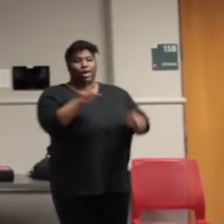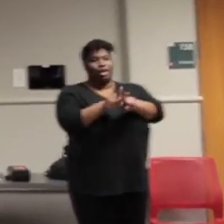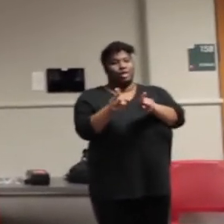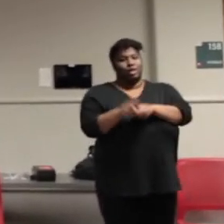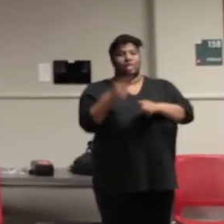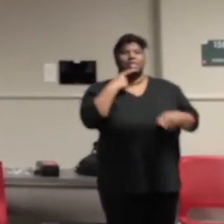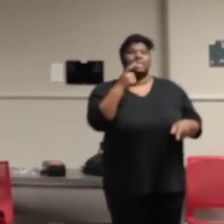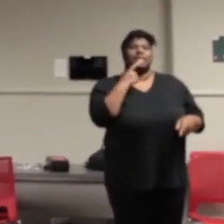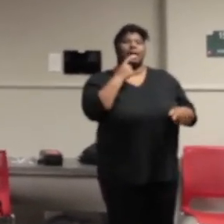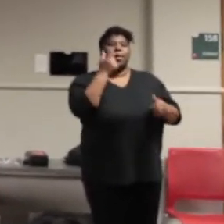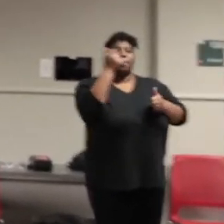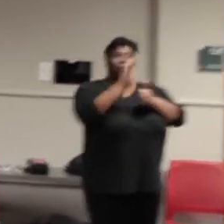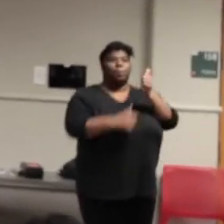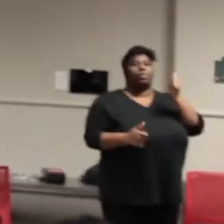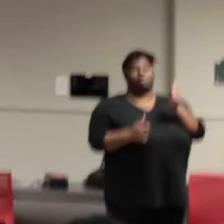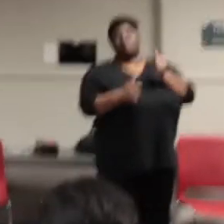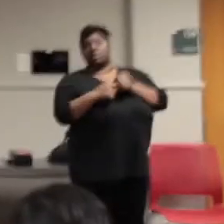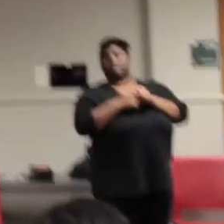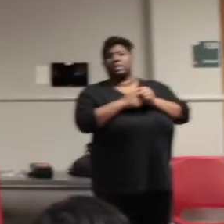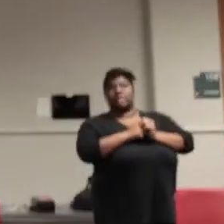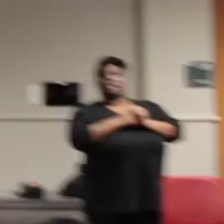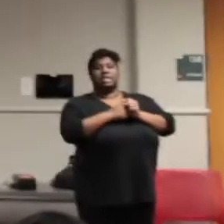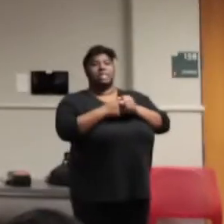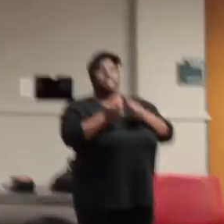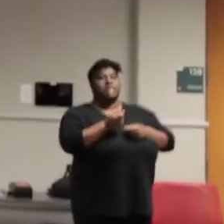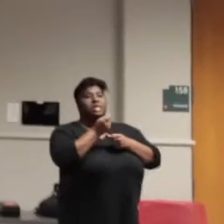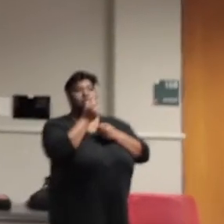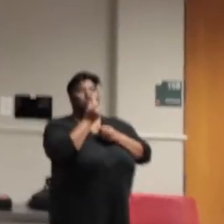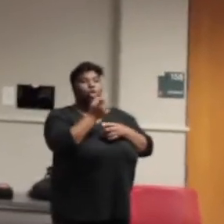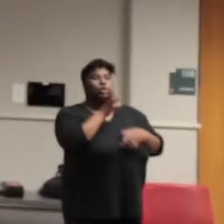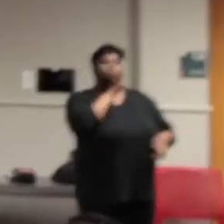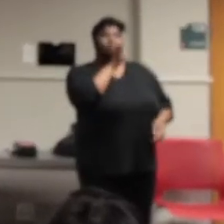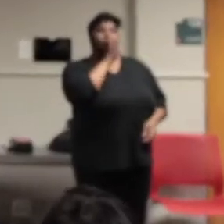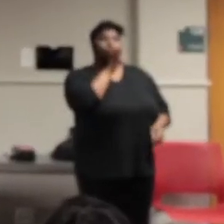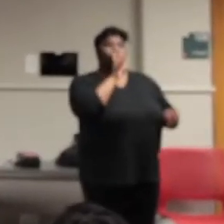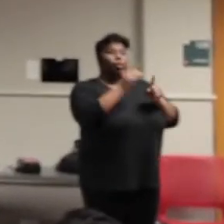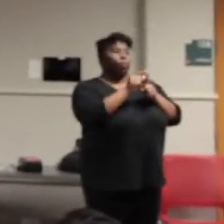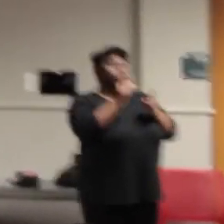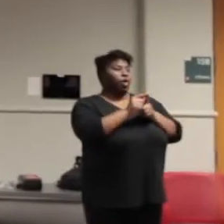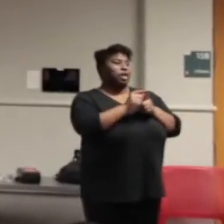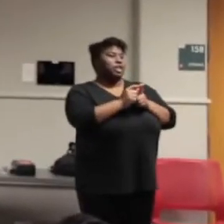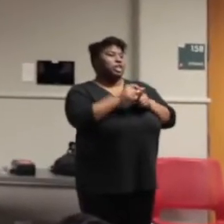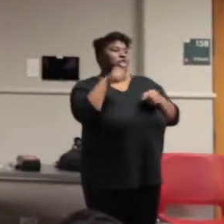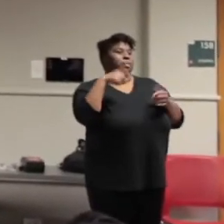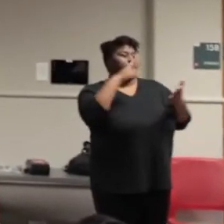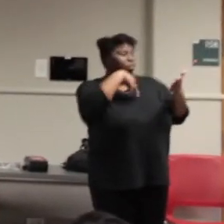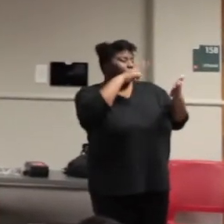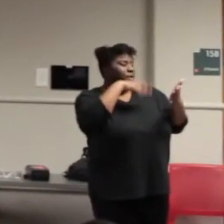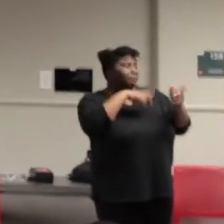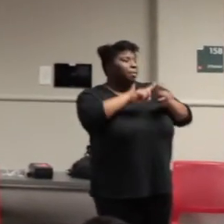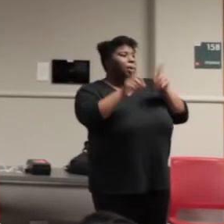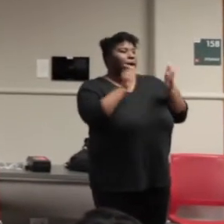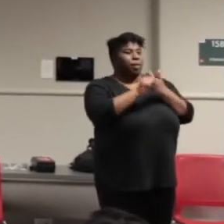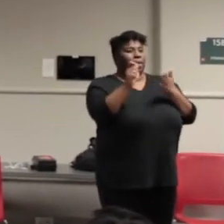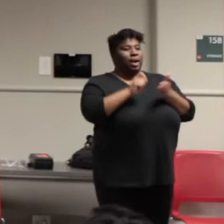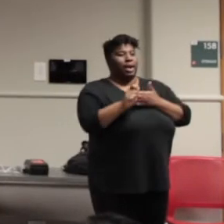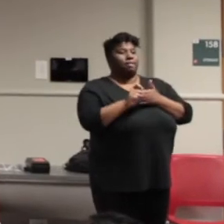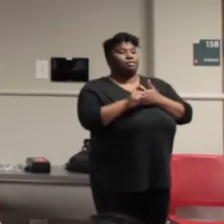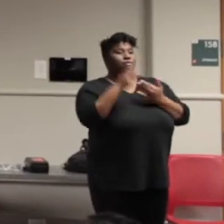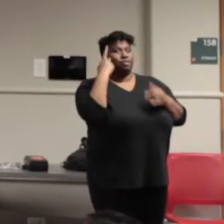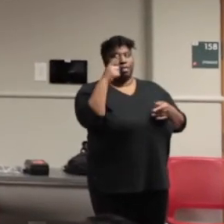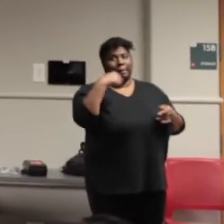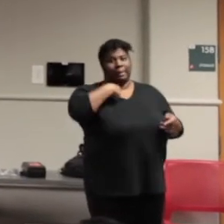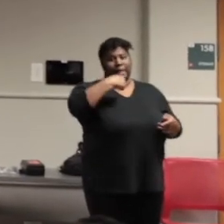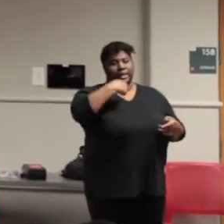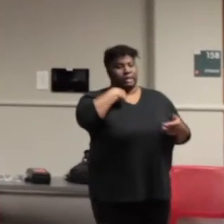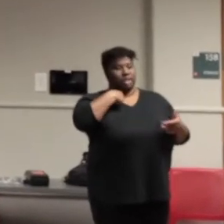is more of a spoken word. Most of the stuff I write is like, to be read, I guess, but then when I write these ones, I write them for me to read